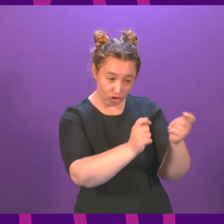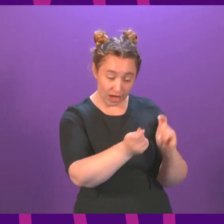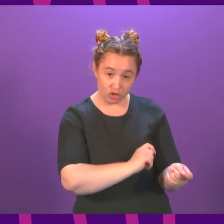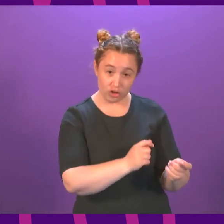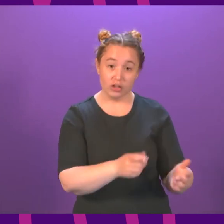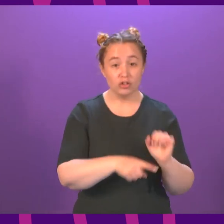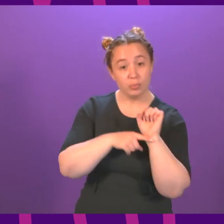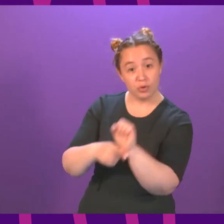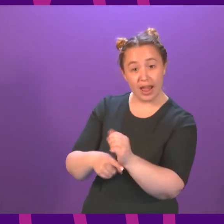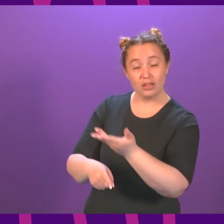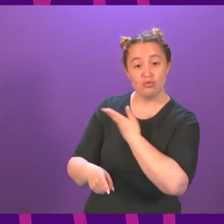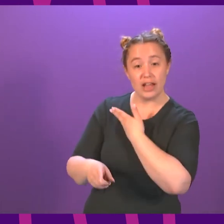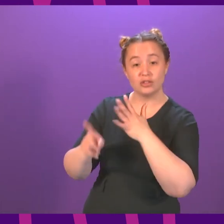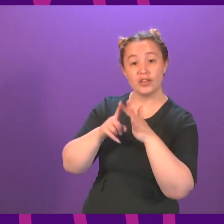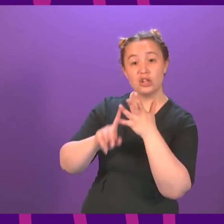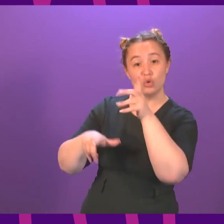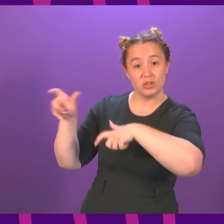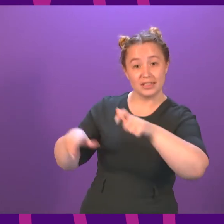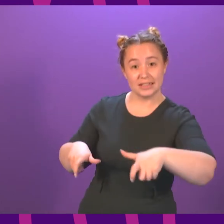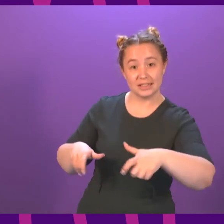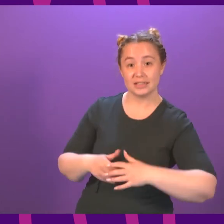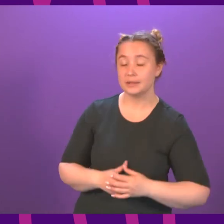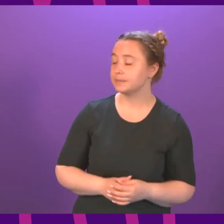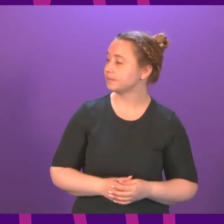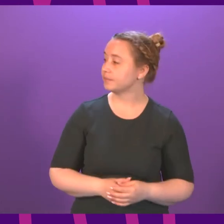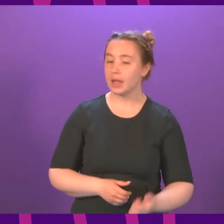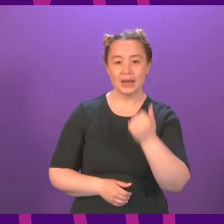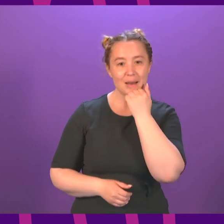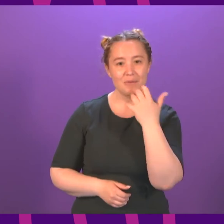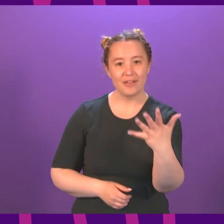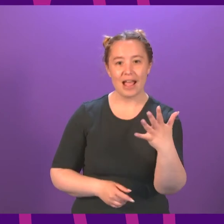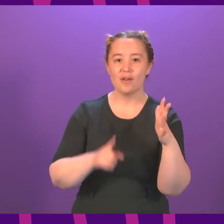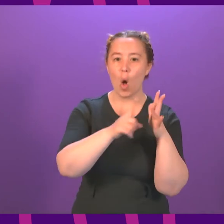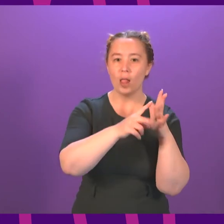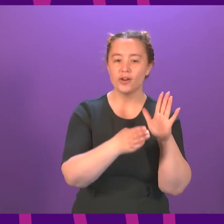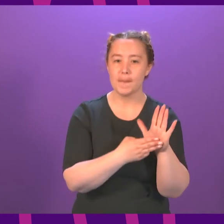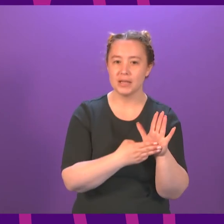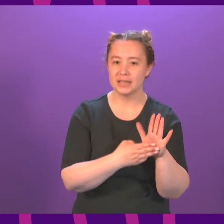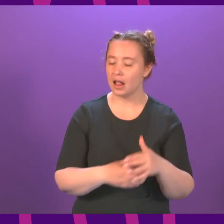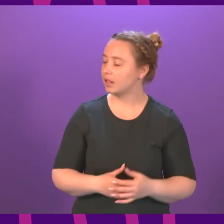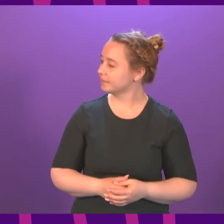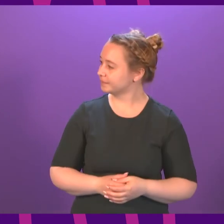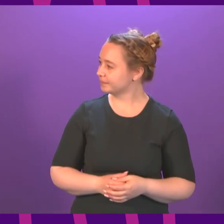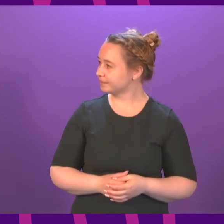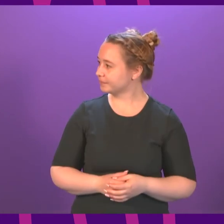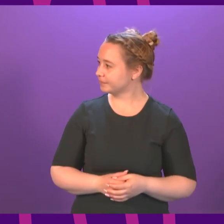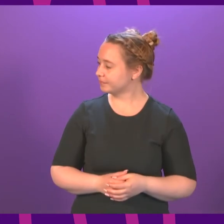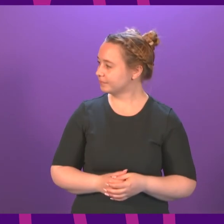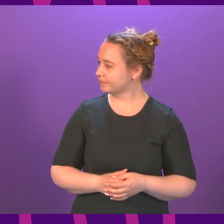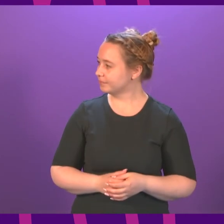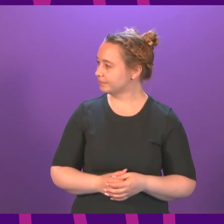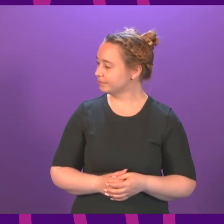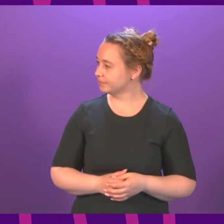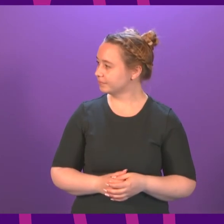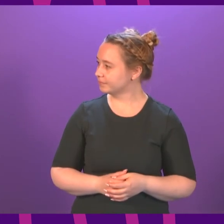to safeguard the rights of EU citizens here. Thank you. Question number five, Oliver Mundell. Thank you, Presiding Officer. To ask the First